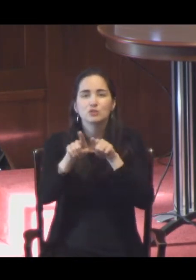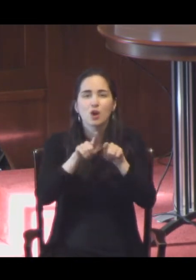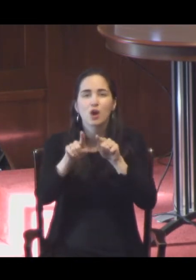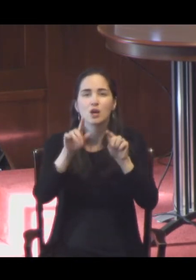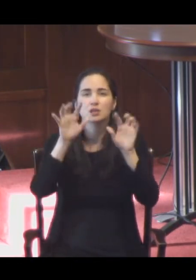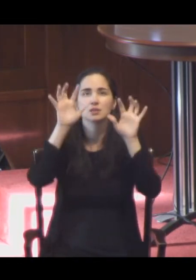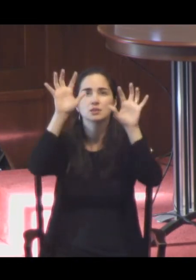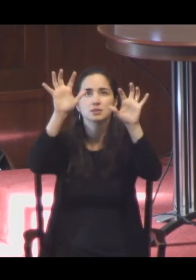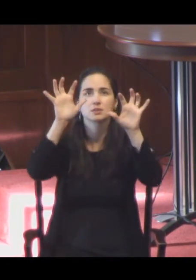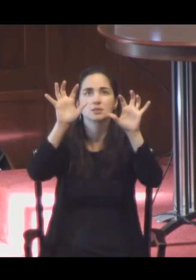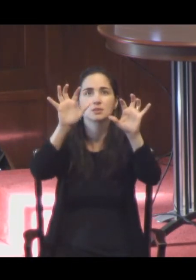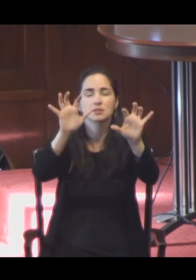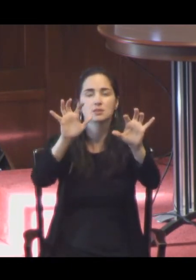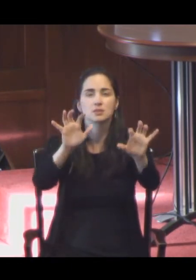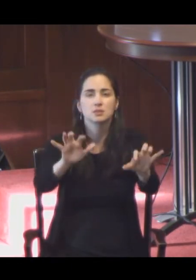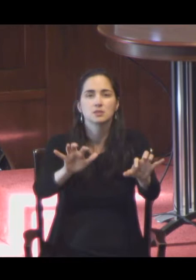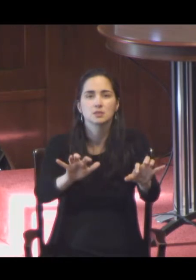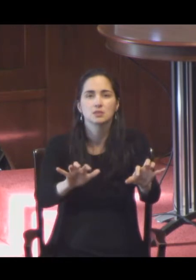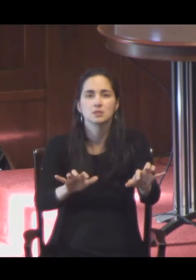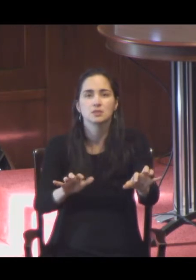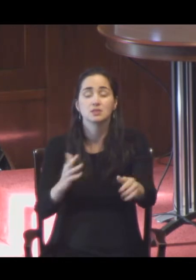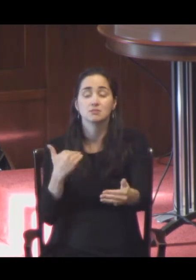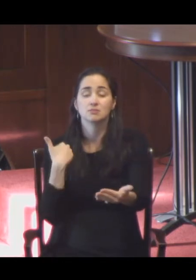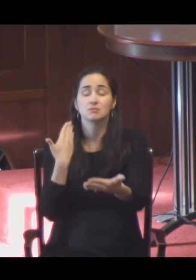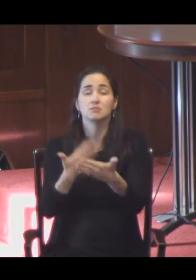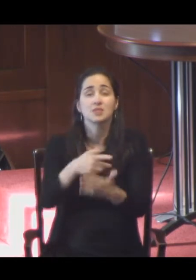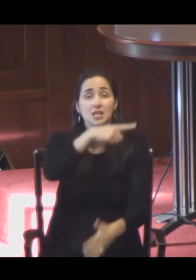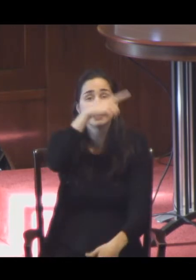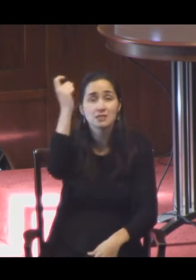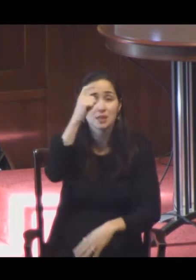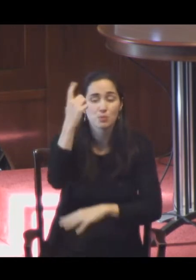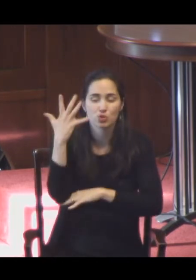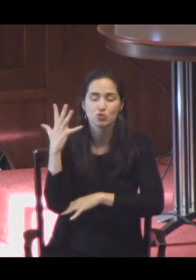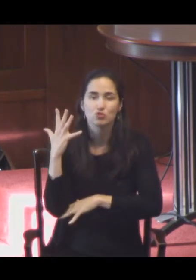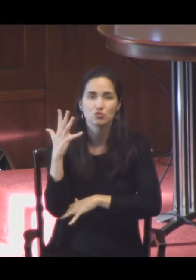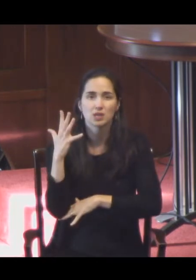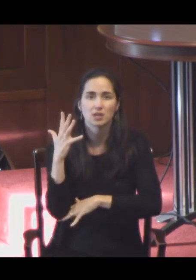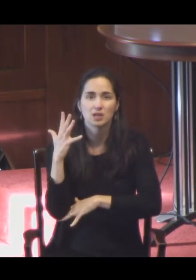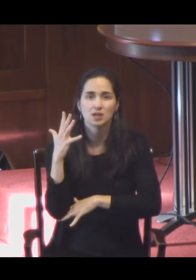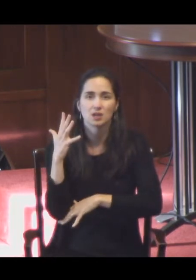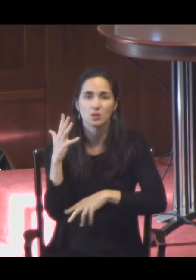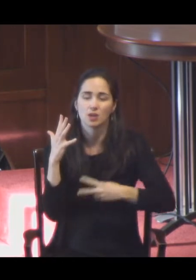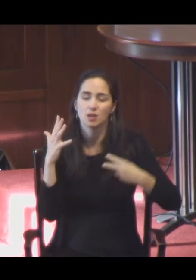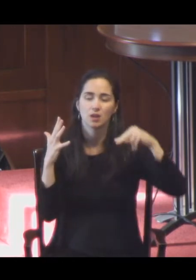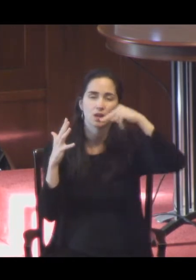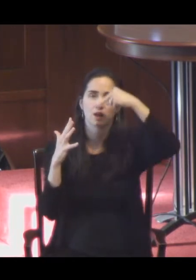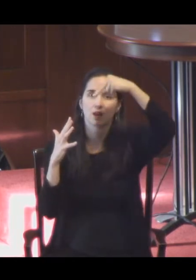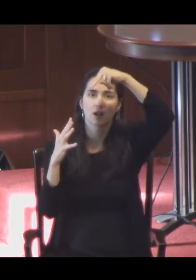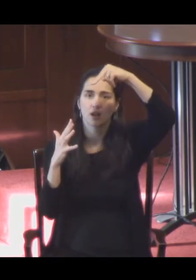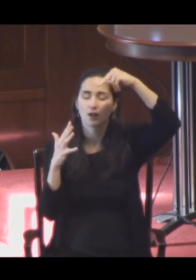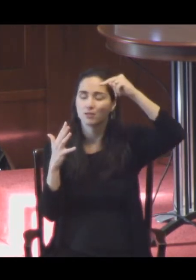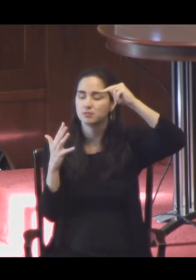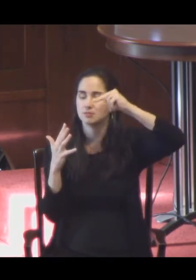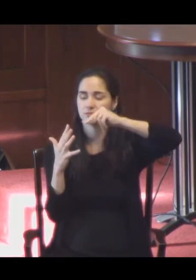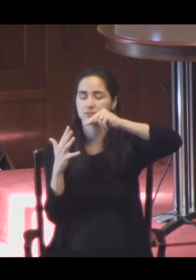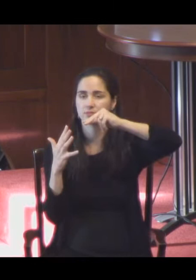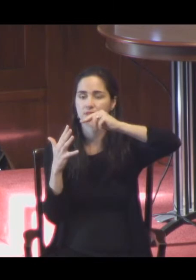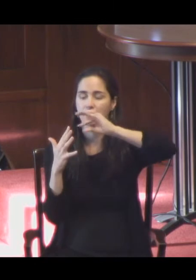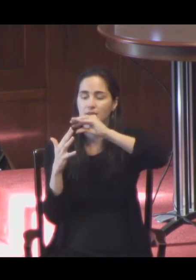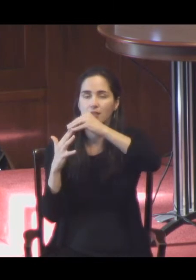Ascend to summer in the tree. We rise above the moving tree in light upon the figured leaf. And here, upon the